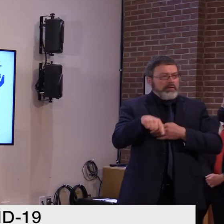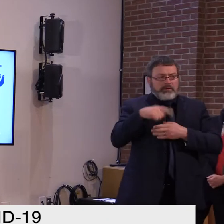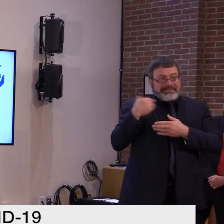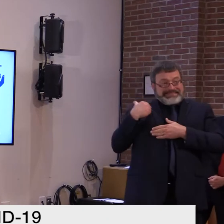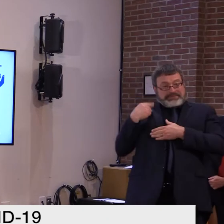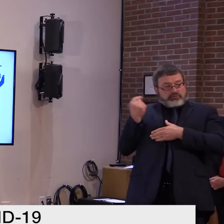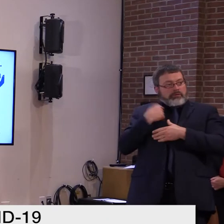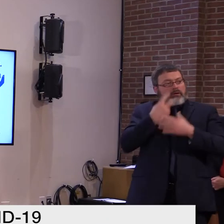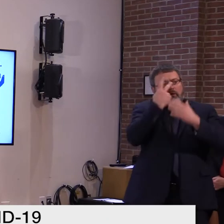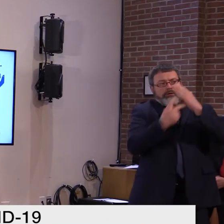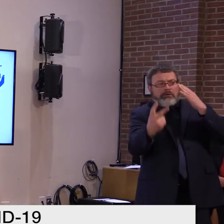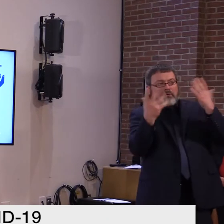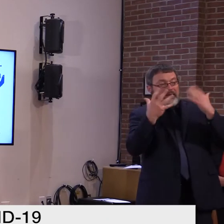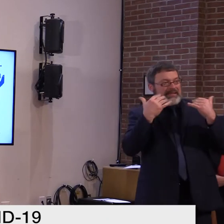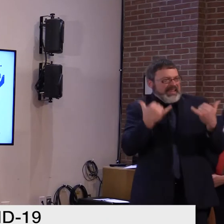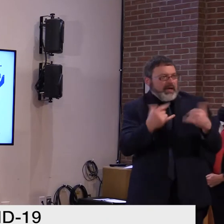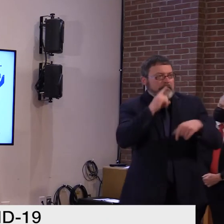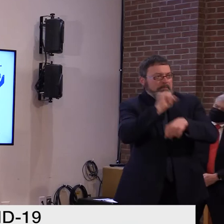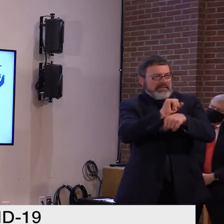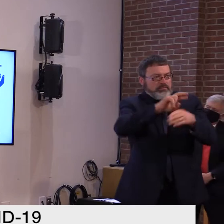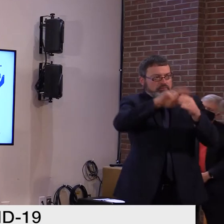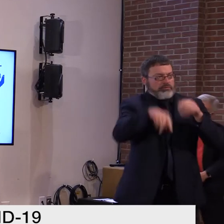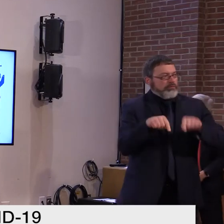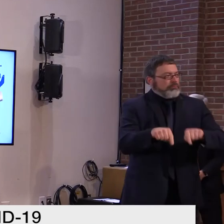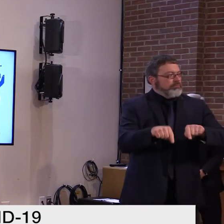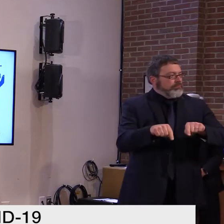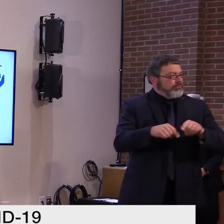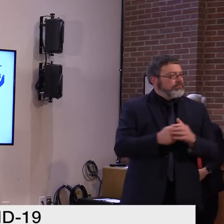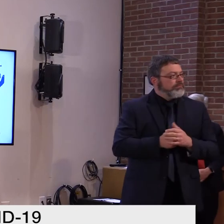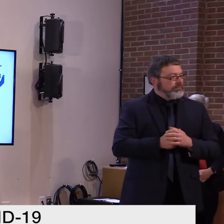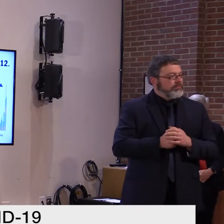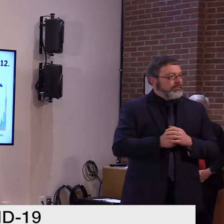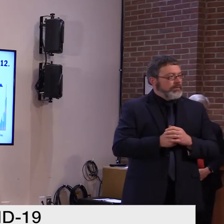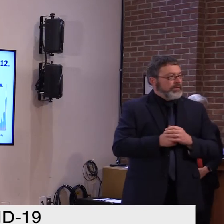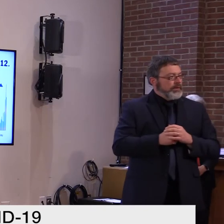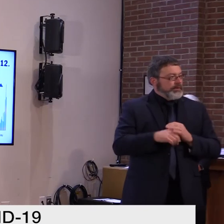markedly changed from where it has been for so long a time.